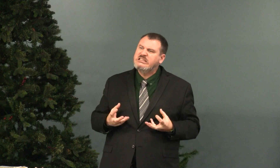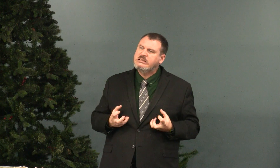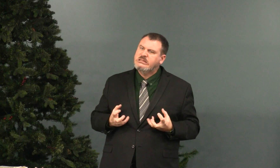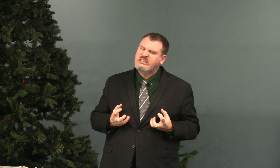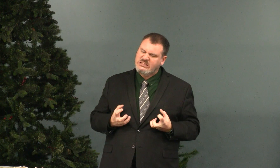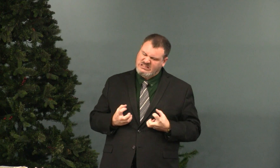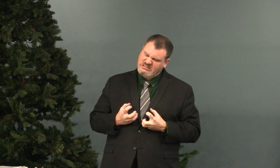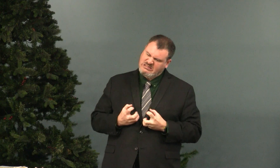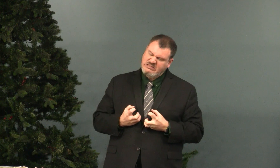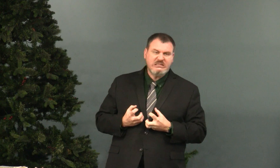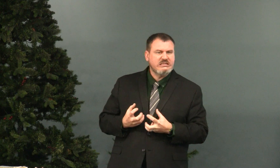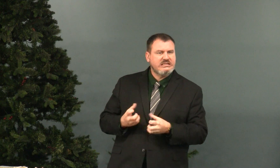We don't want to be selfish.